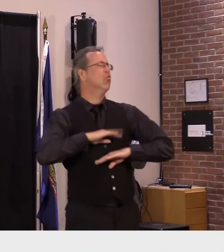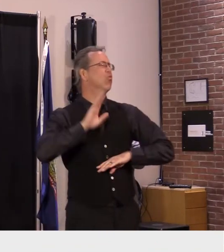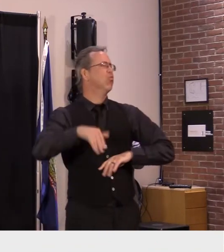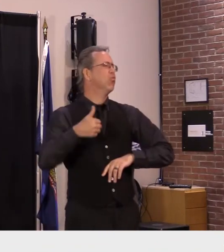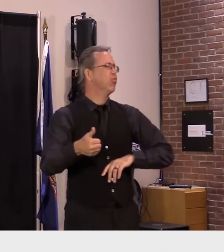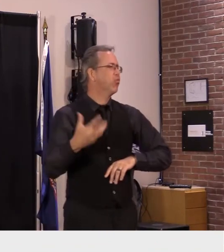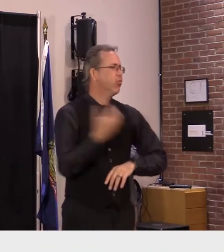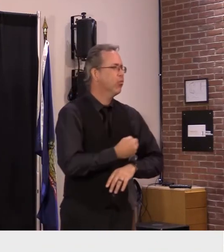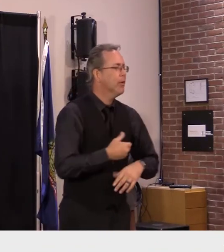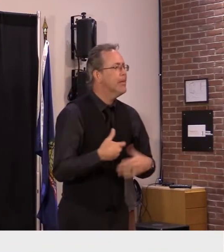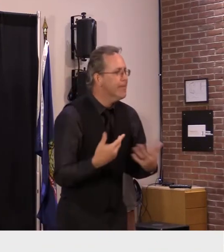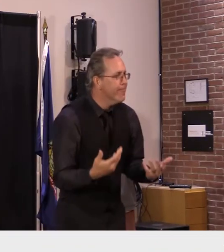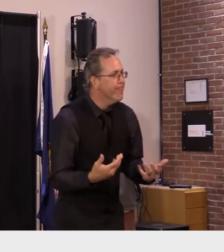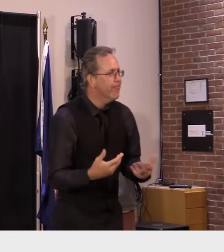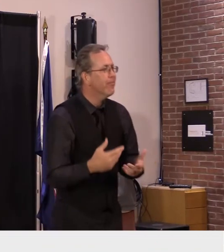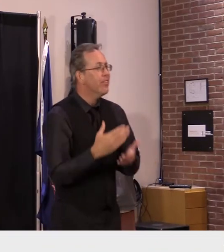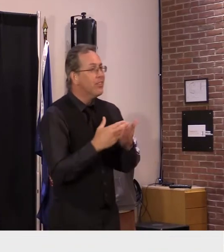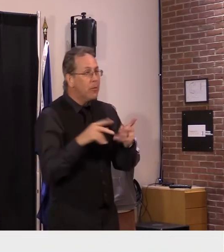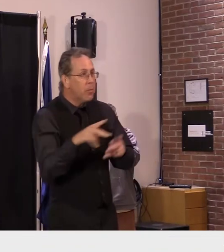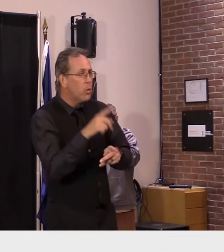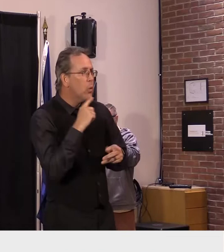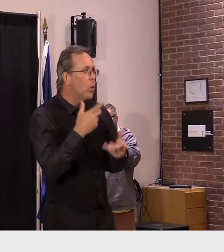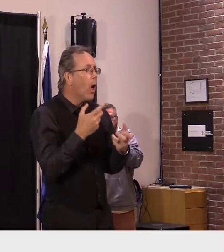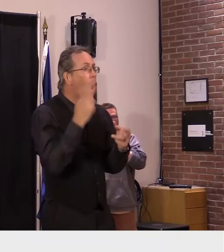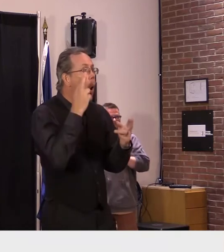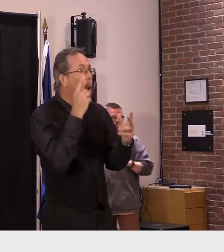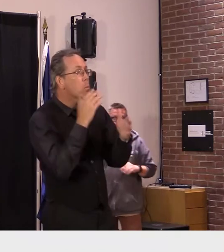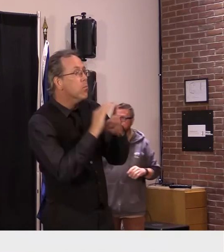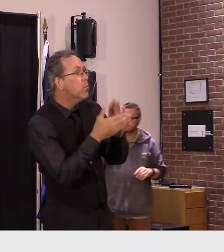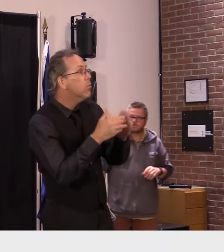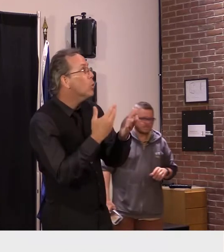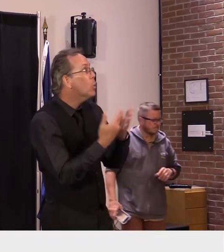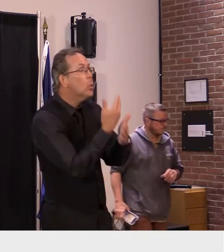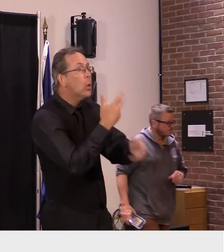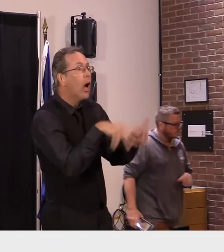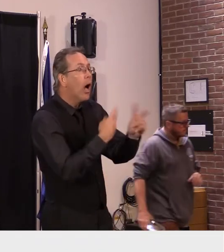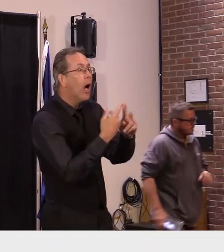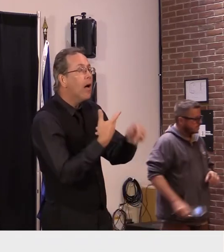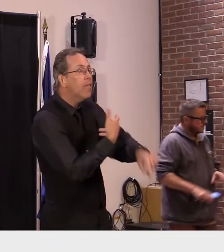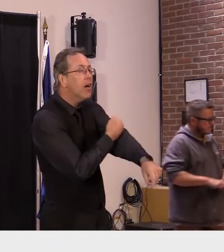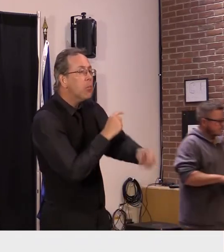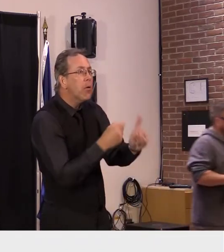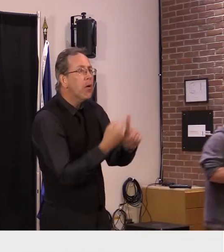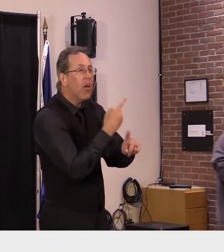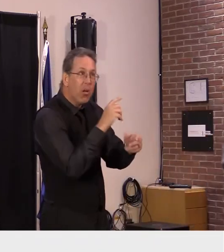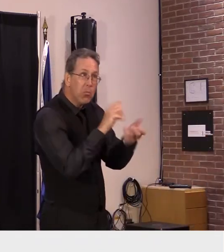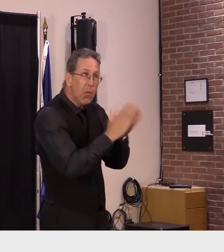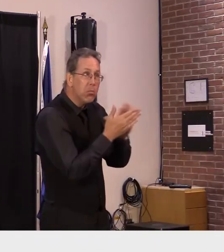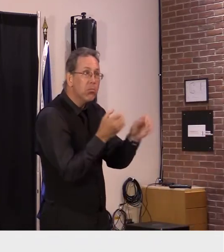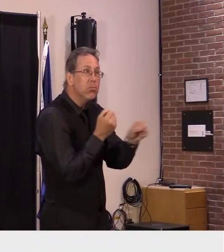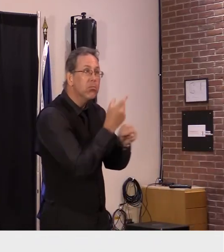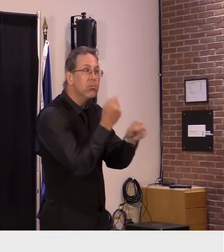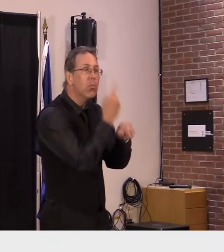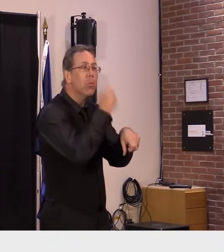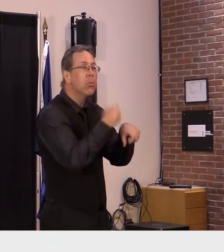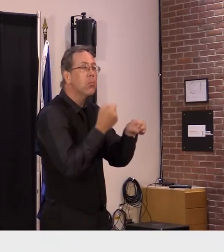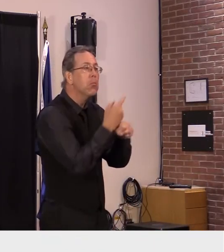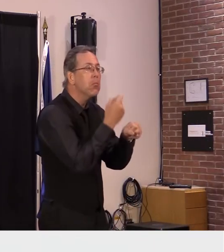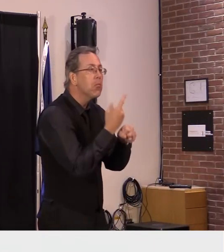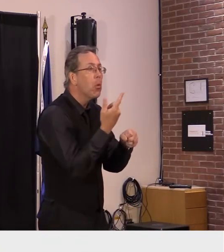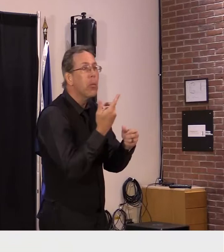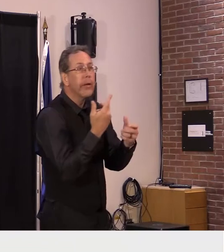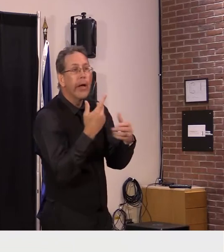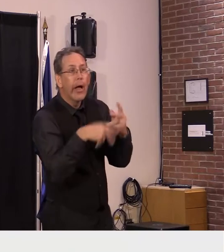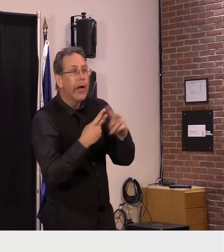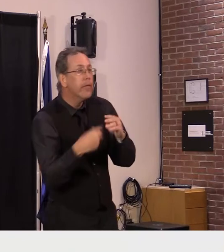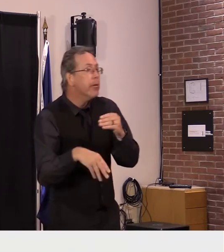them are hoping that there will be a new vaccine that they can then take on a yearly basis that will be more effective than just